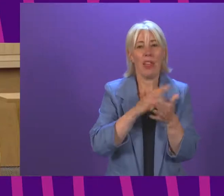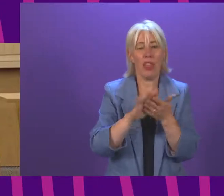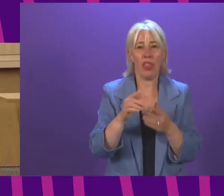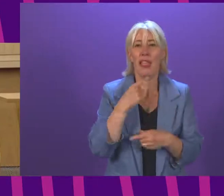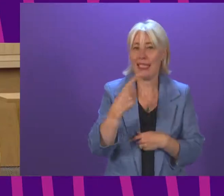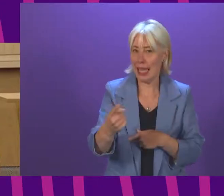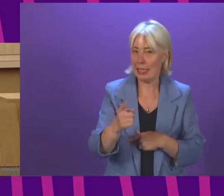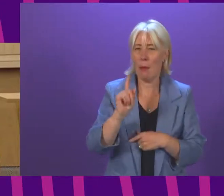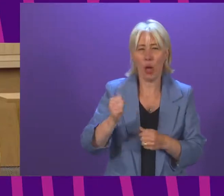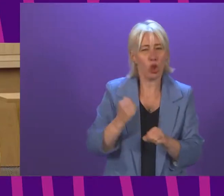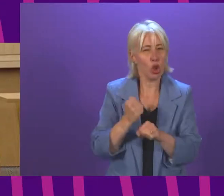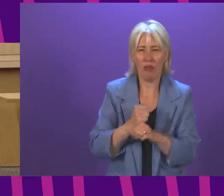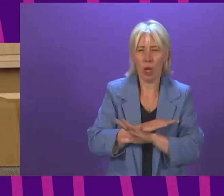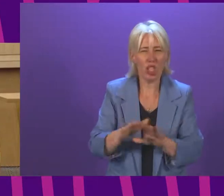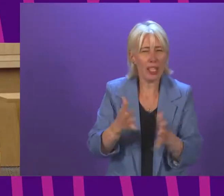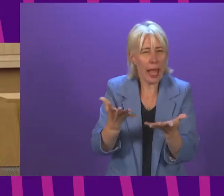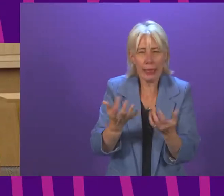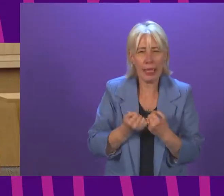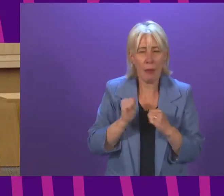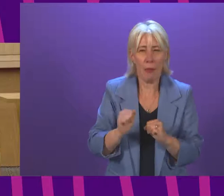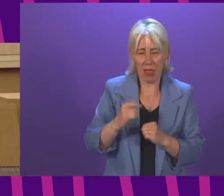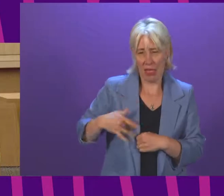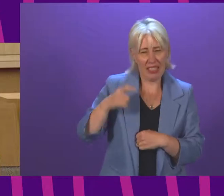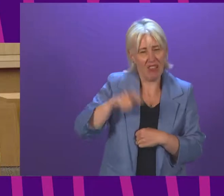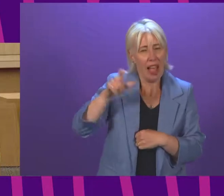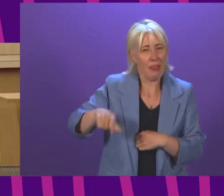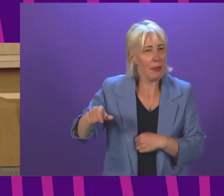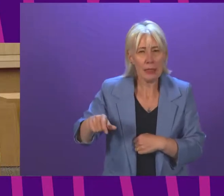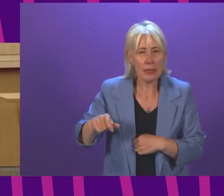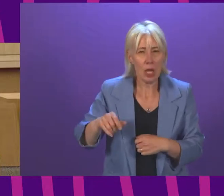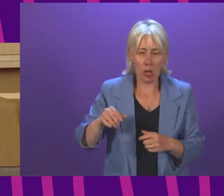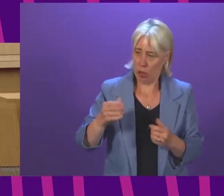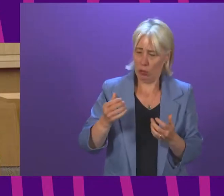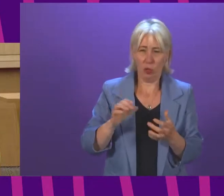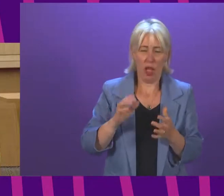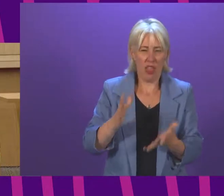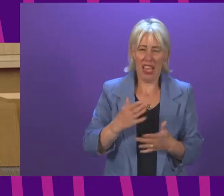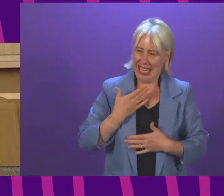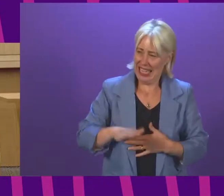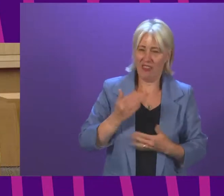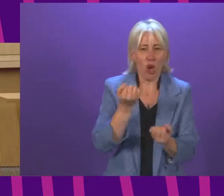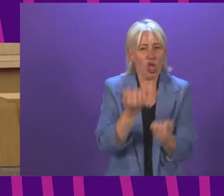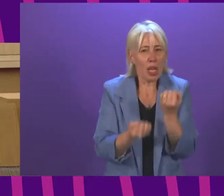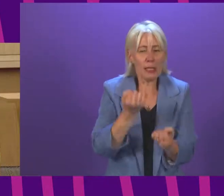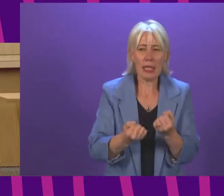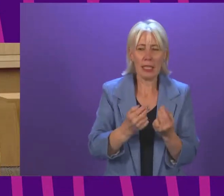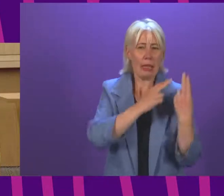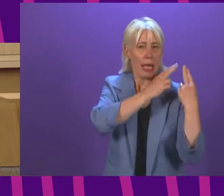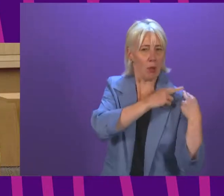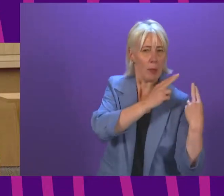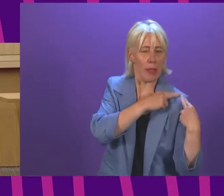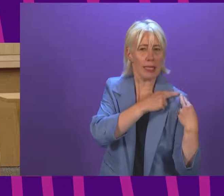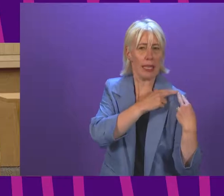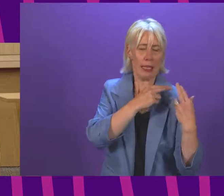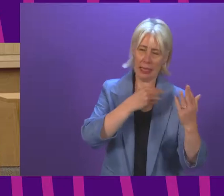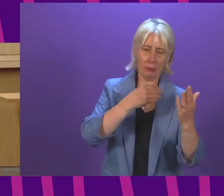grasp the fundamental importance that survivors appropriately and justifiably attach to their need for justice, accountability and redress.